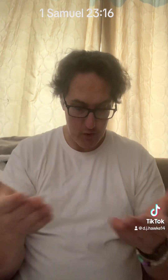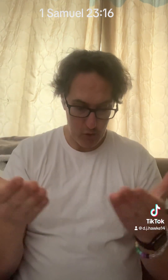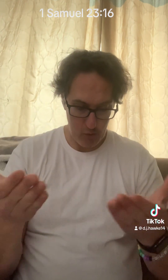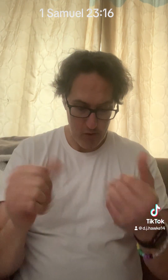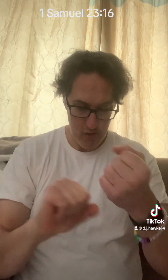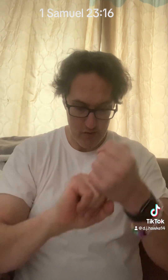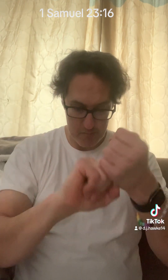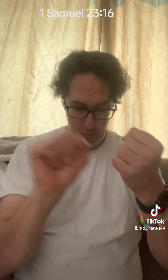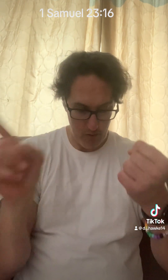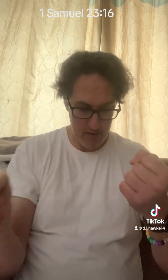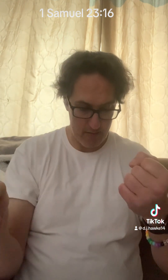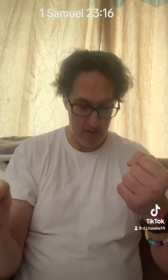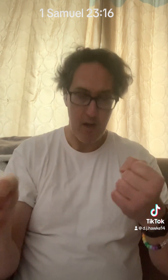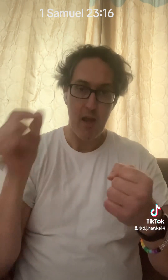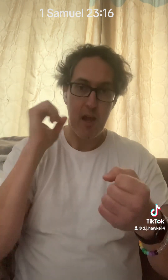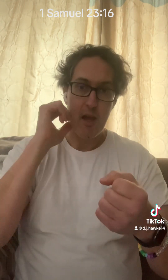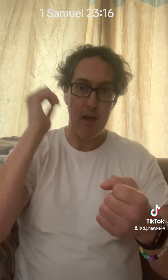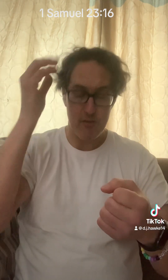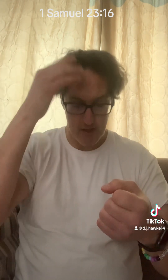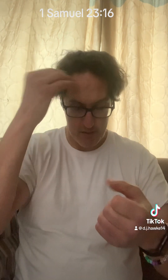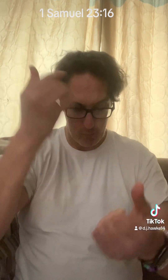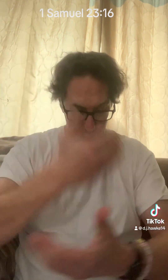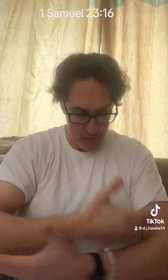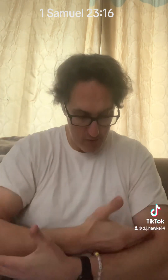encourage and support David as a brother,